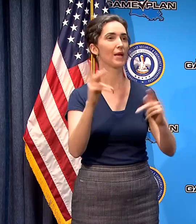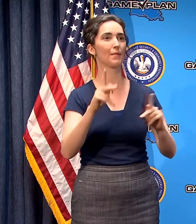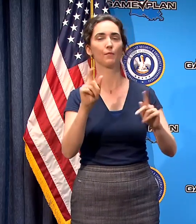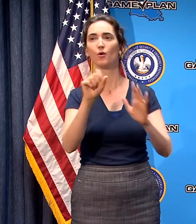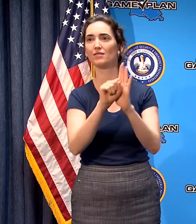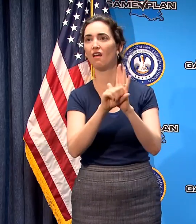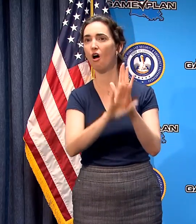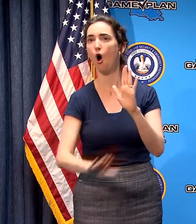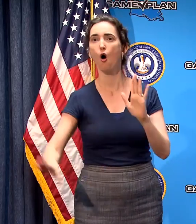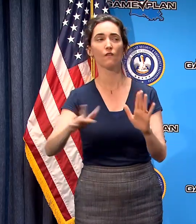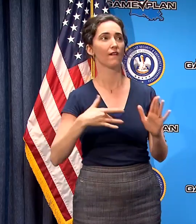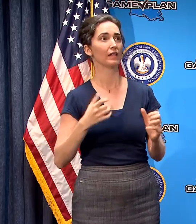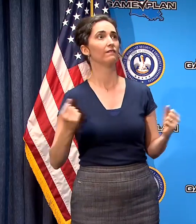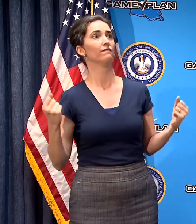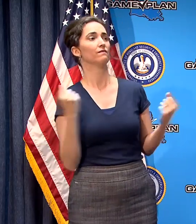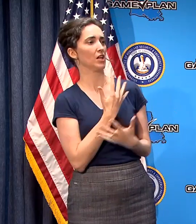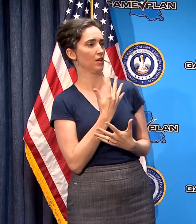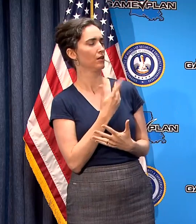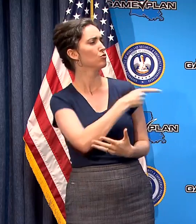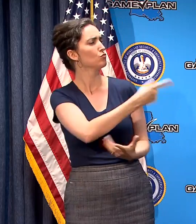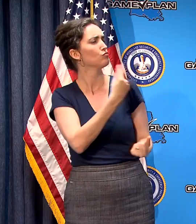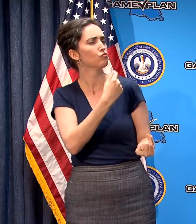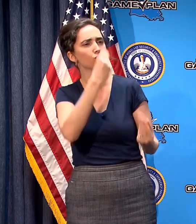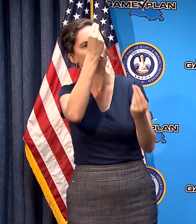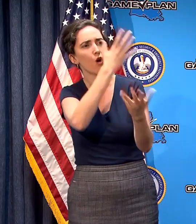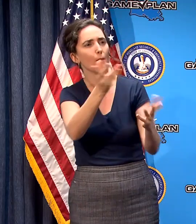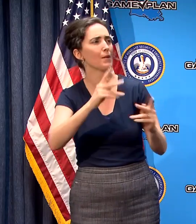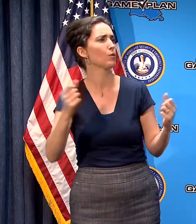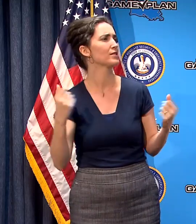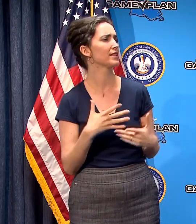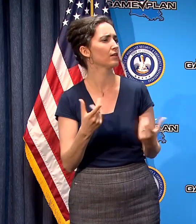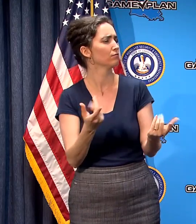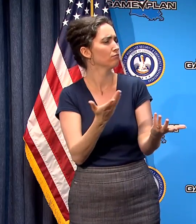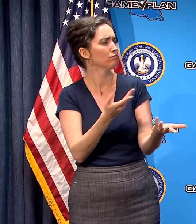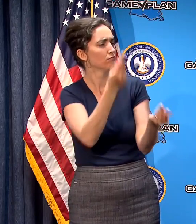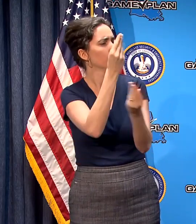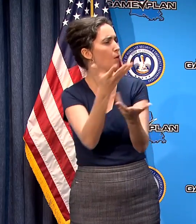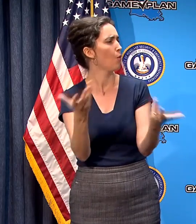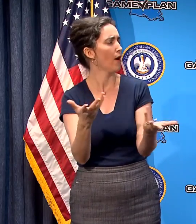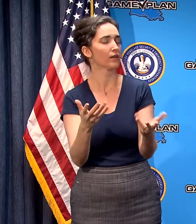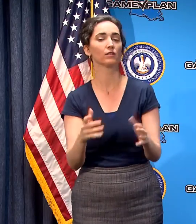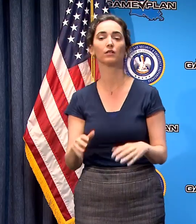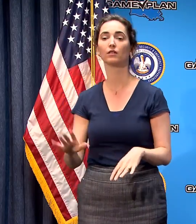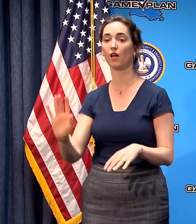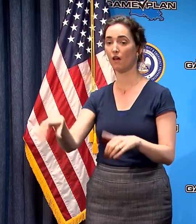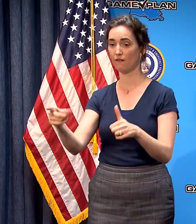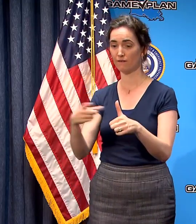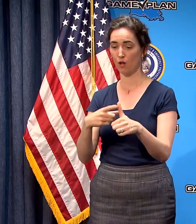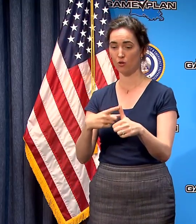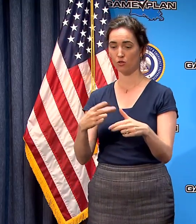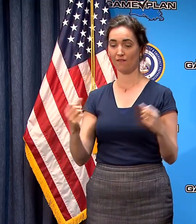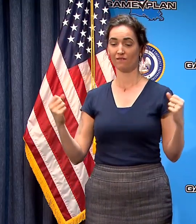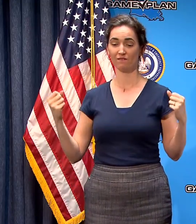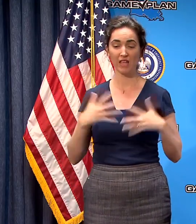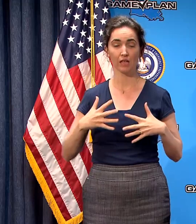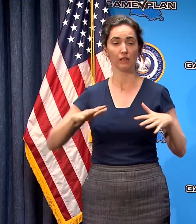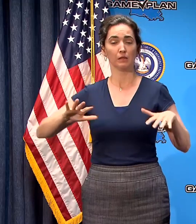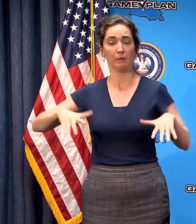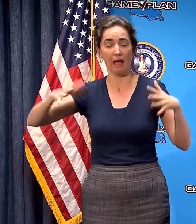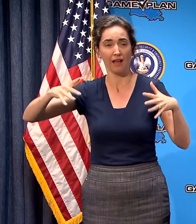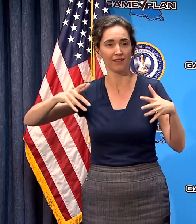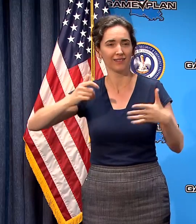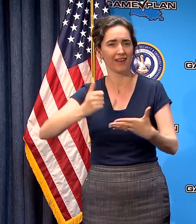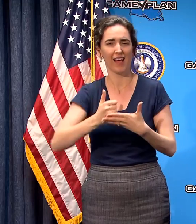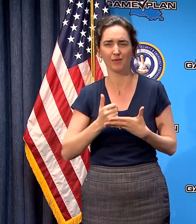in fear right now what do you say to those people who are in that state of fear? well first of all I don't think fear and panic are helpful